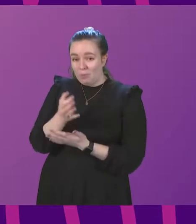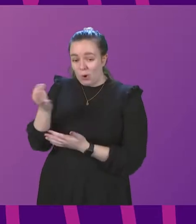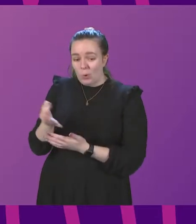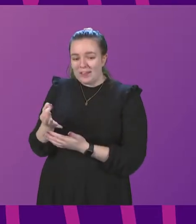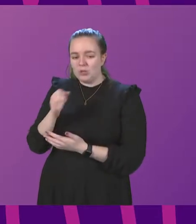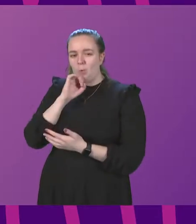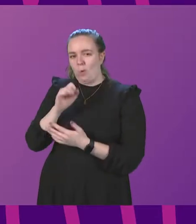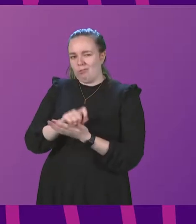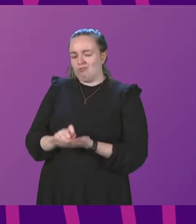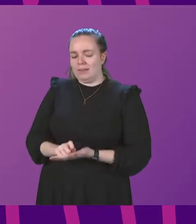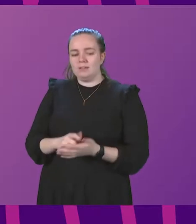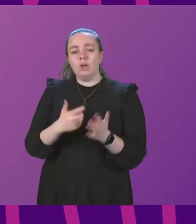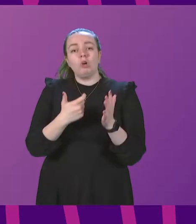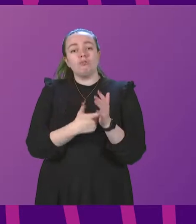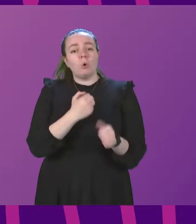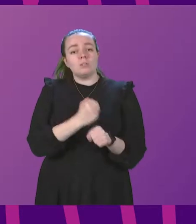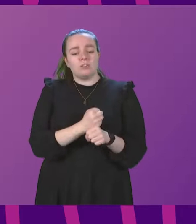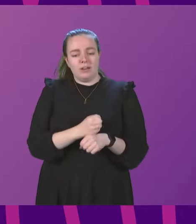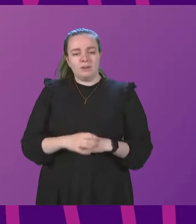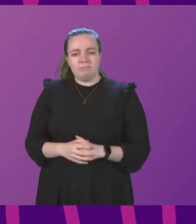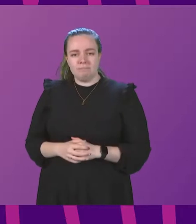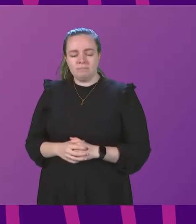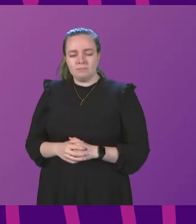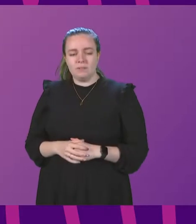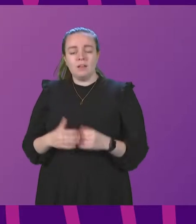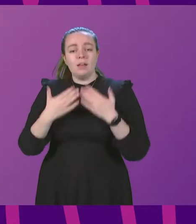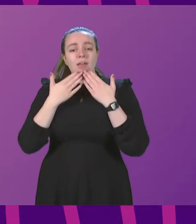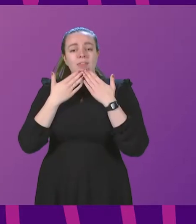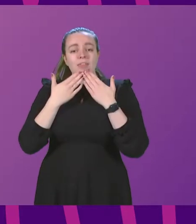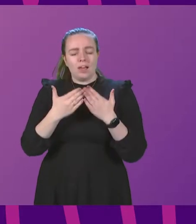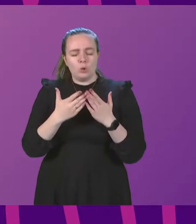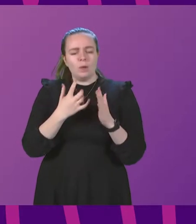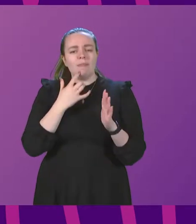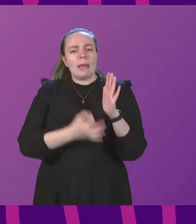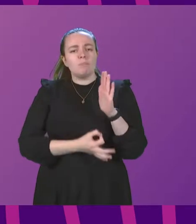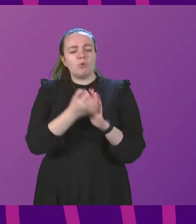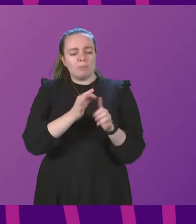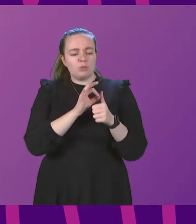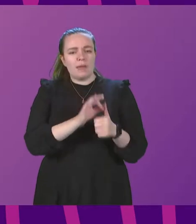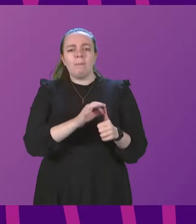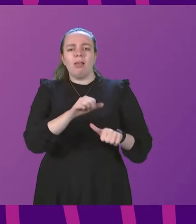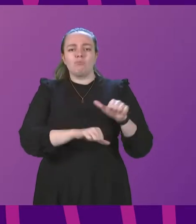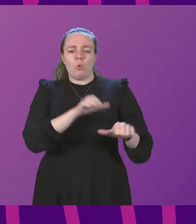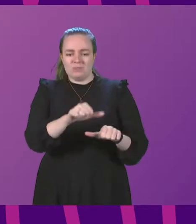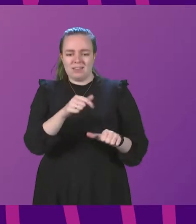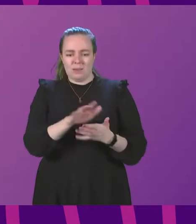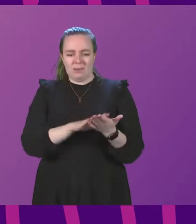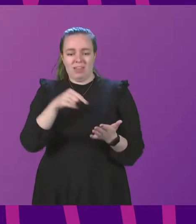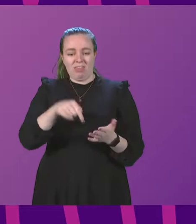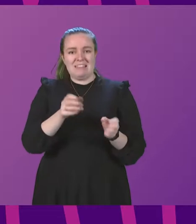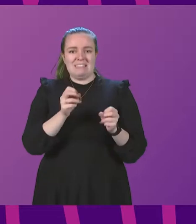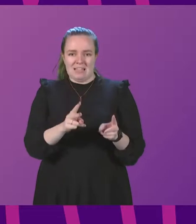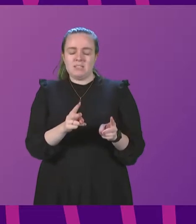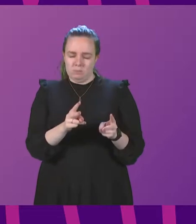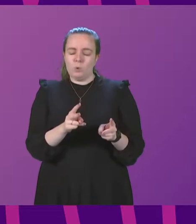in the coming days. Ross Greer to be followed by Brian Whittle. Thank you. The improvements to the appeals process in particular bring this year's system far